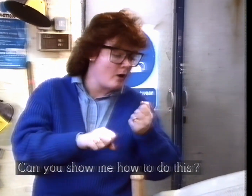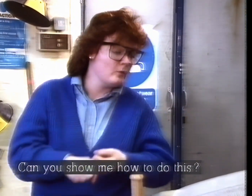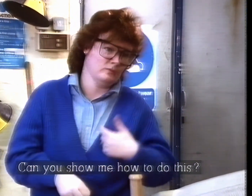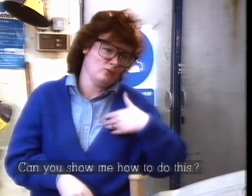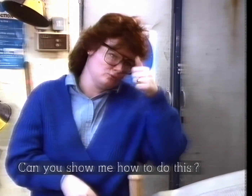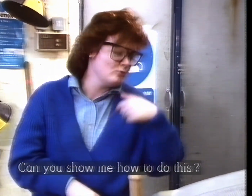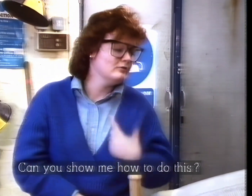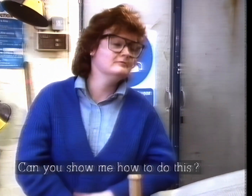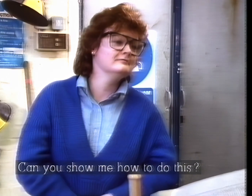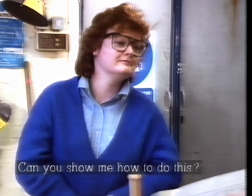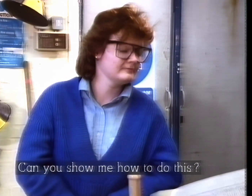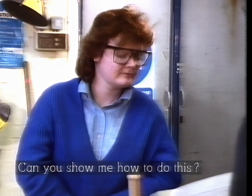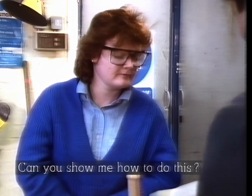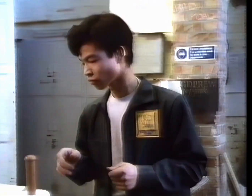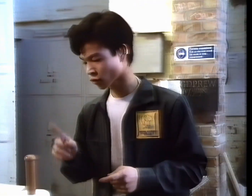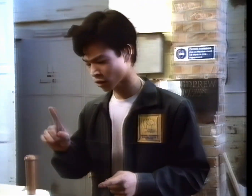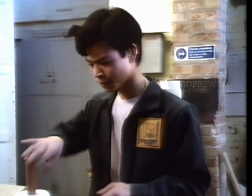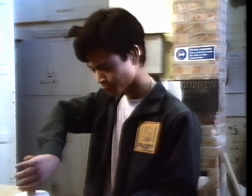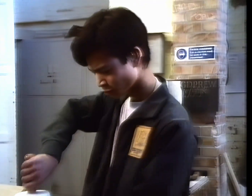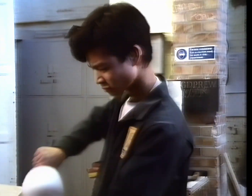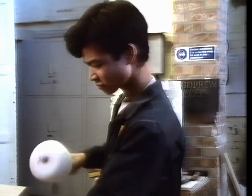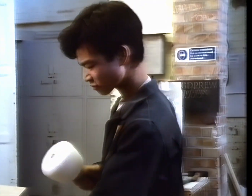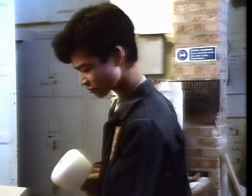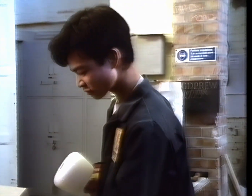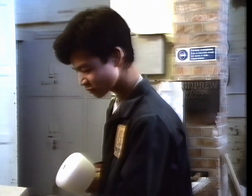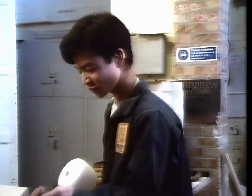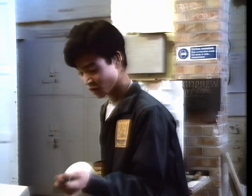Now, can you show me how to do this? I'd like to know. I'd to